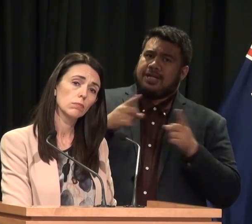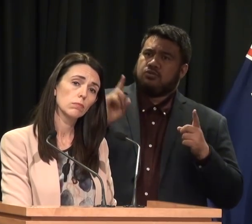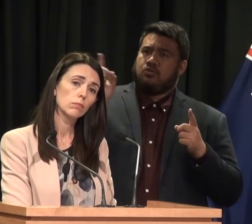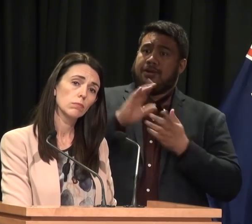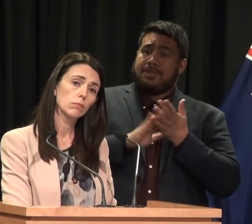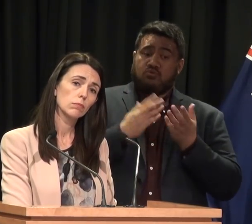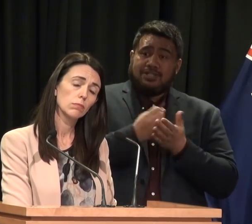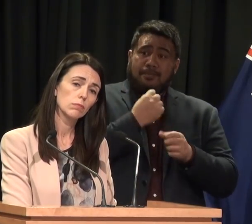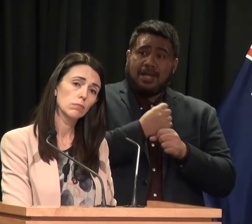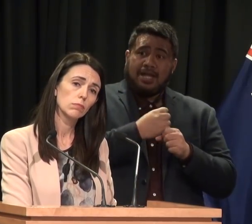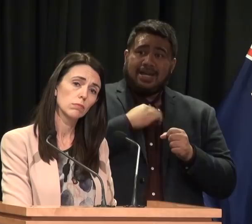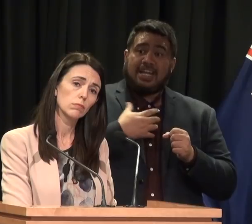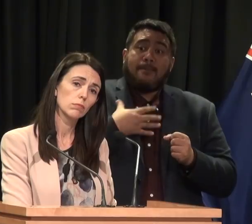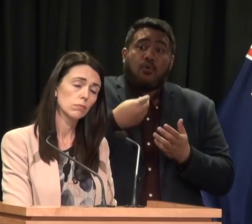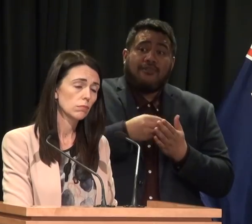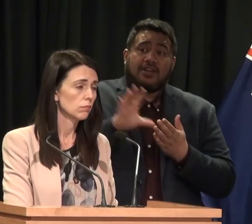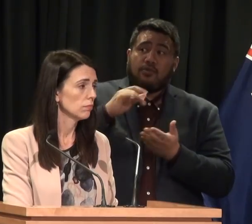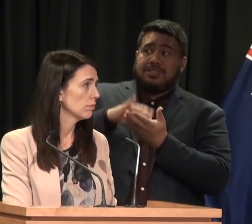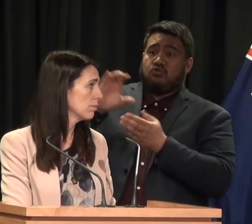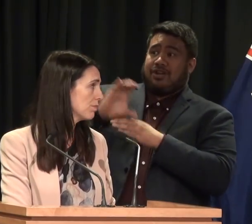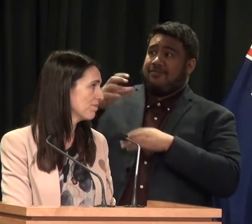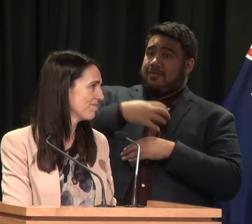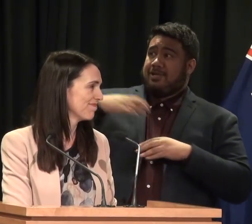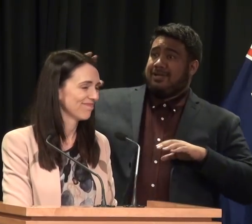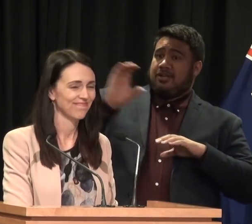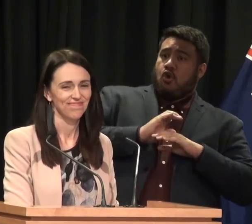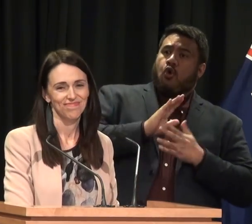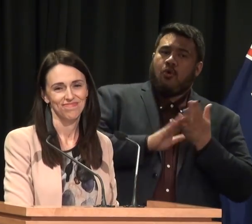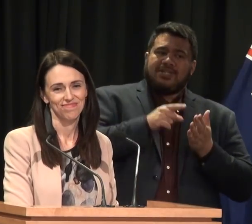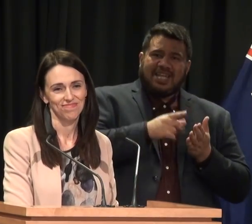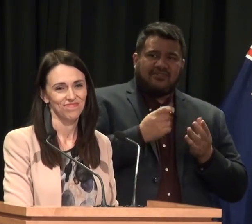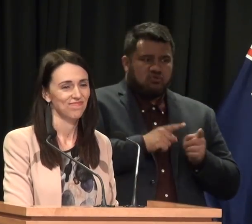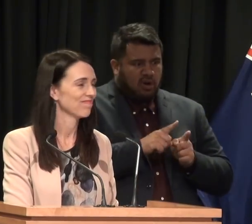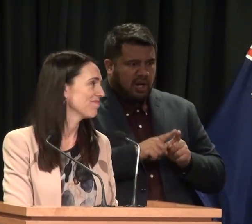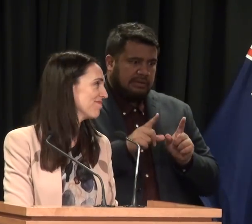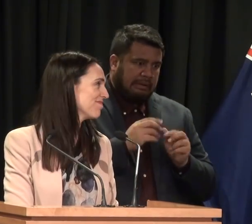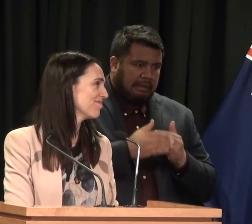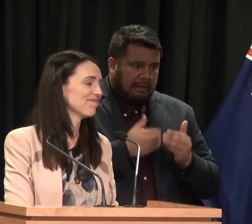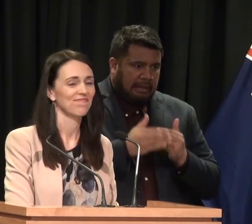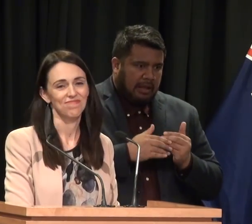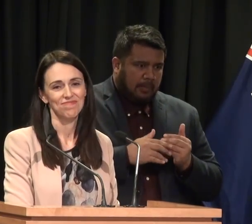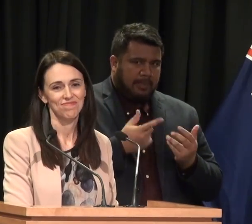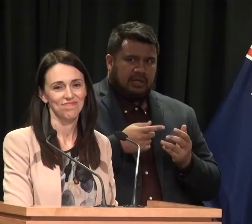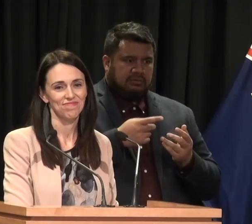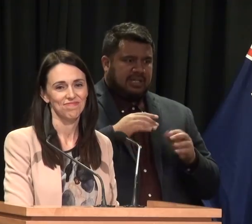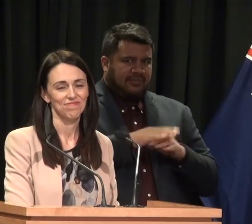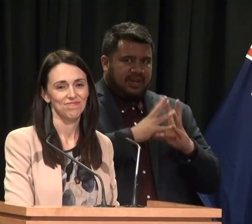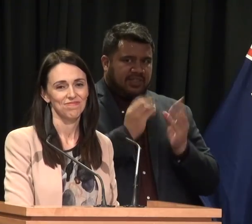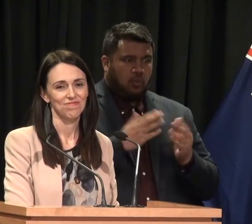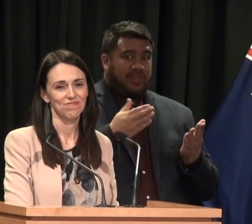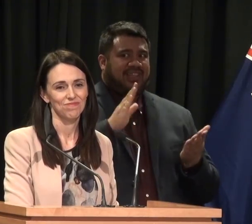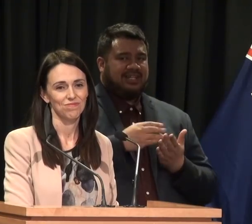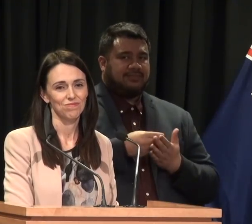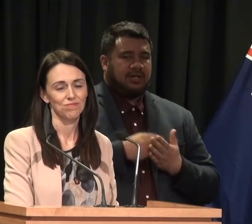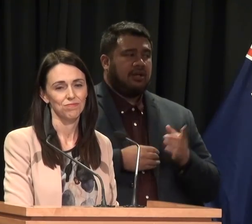does that mean the Reserve Bank needs further funding from the central government or are they just going to have to do more with less? When I was moving quickly through all of the items that we're consulting